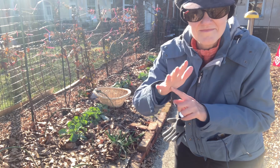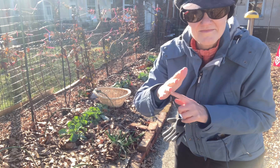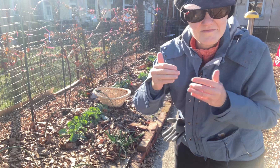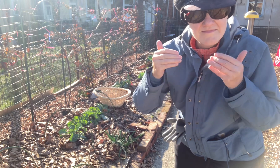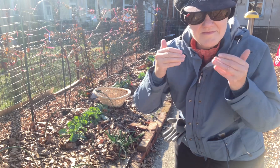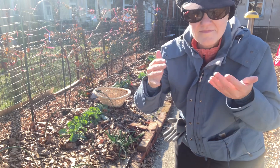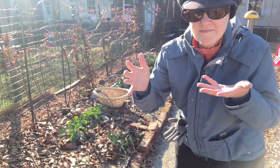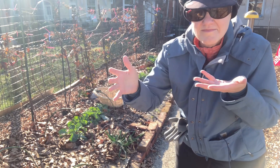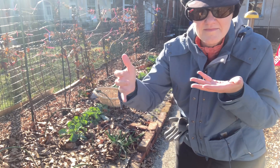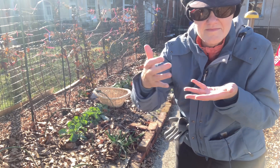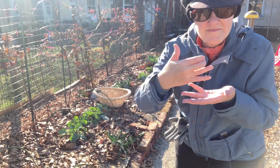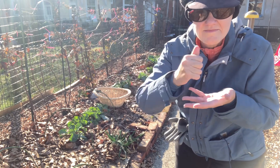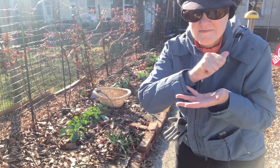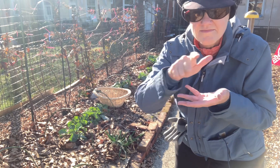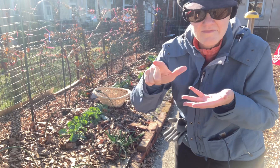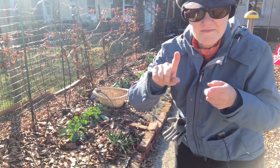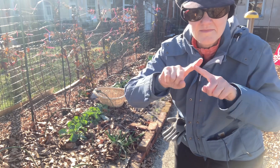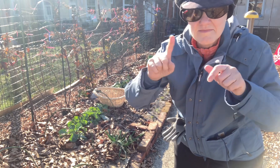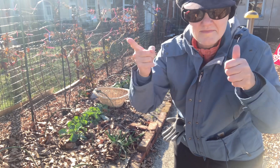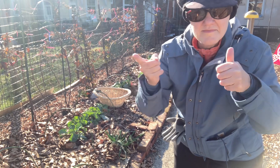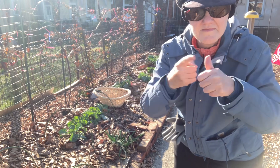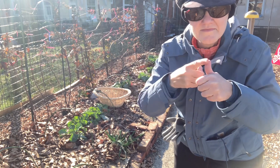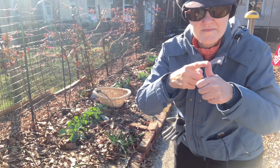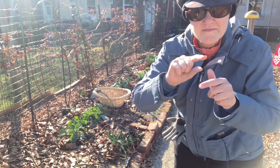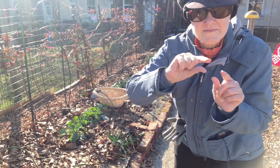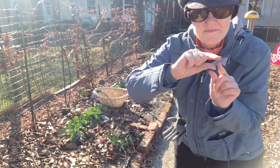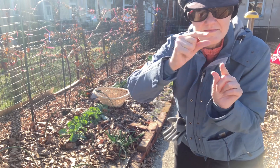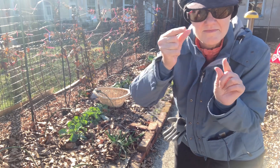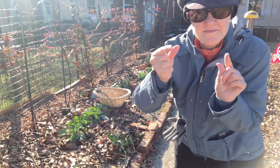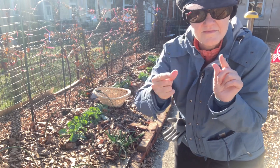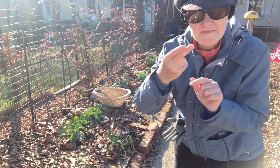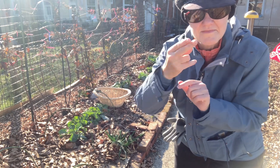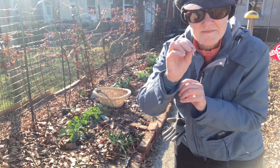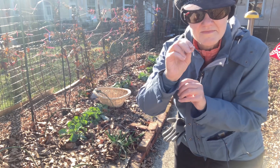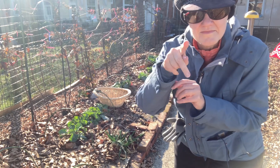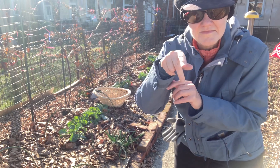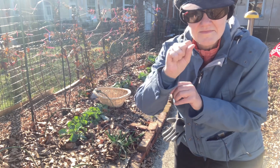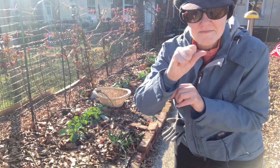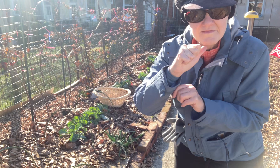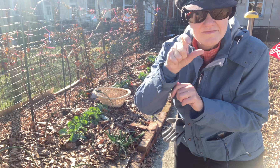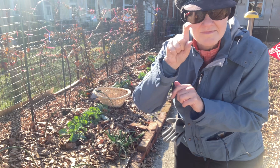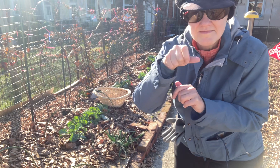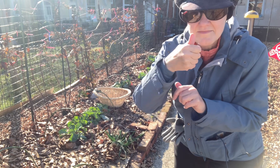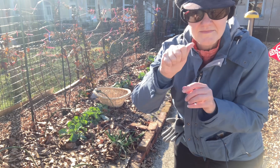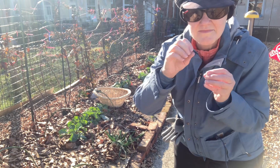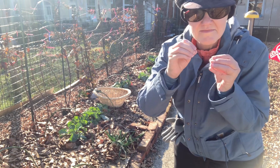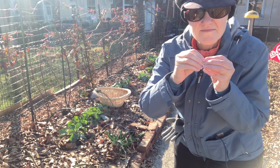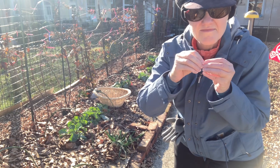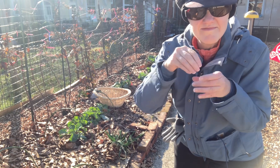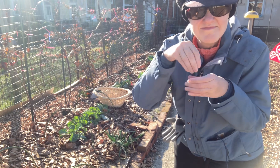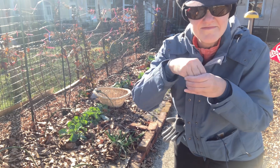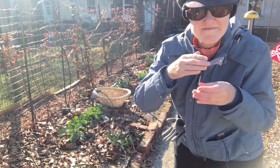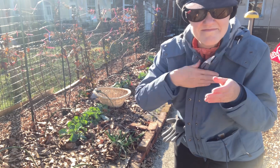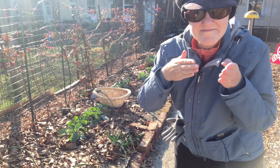green leaves so let's go ahead and get them all but first let's pull up these hoops because they're in my way